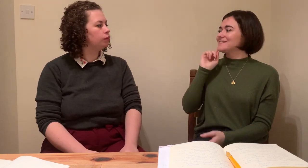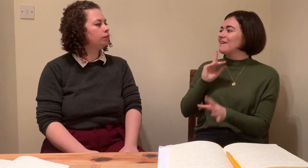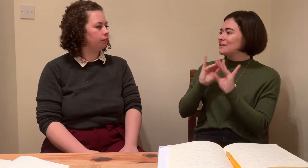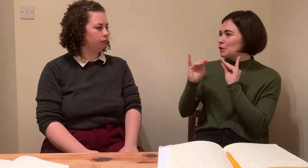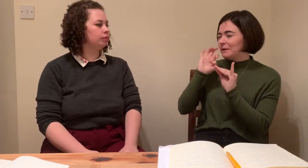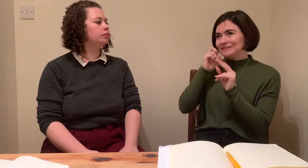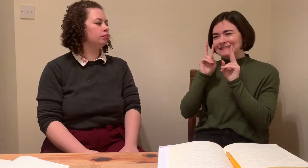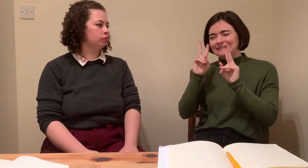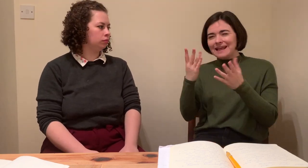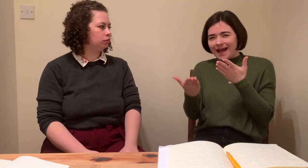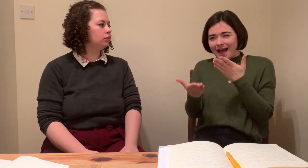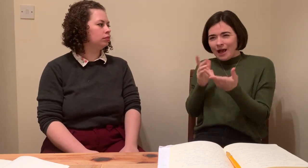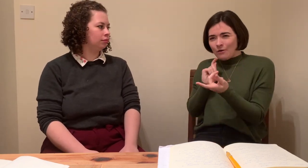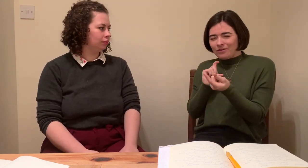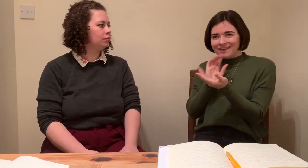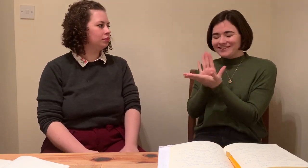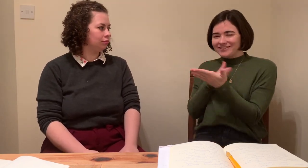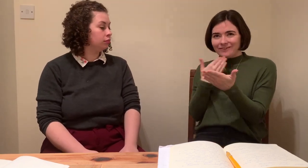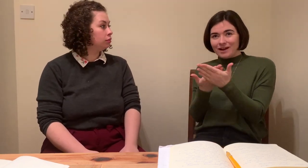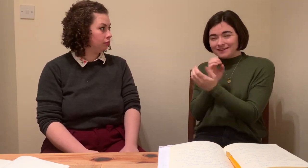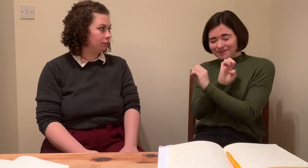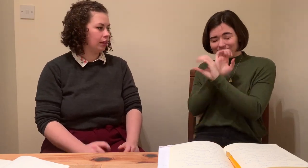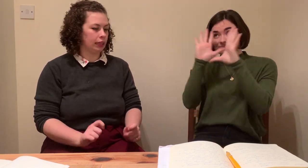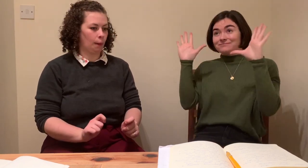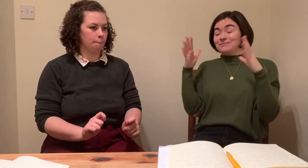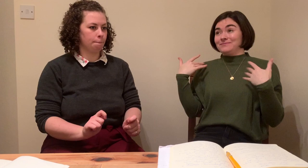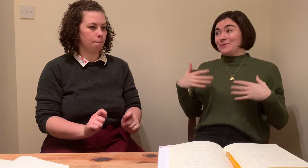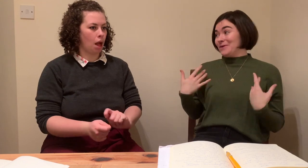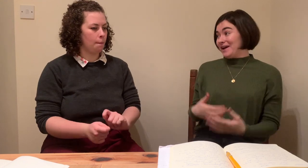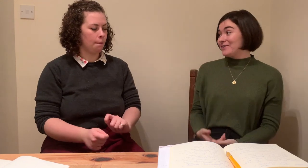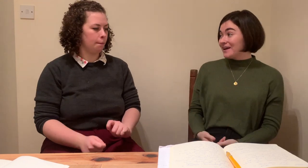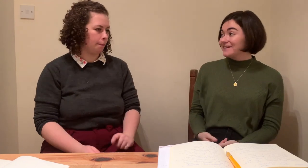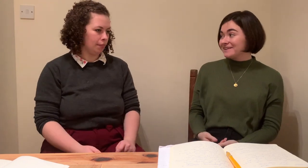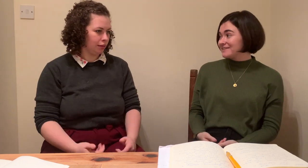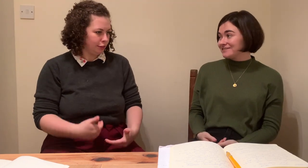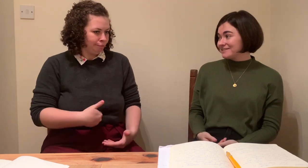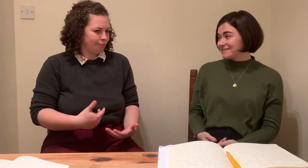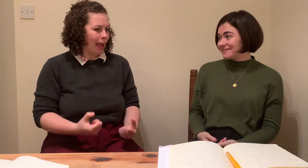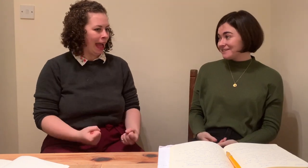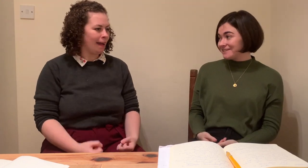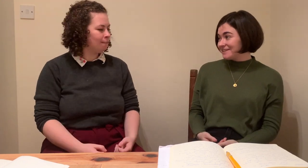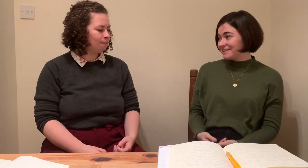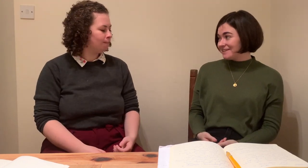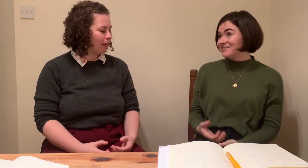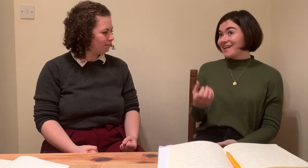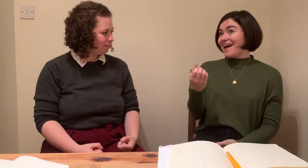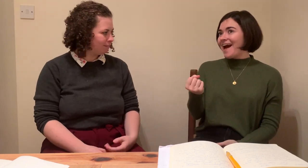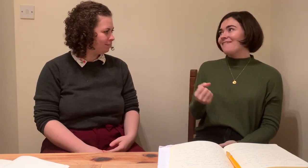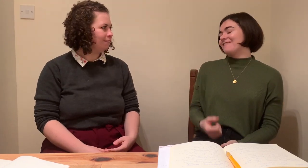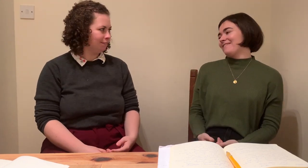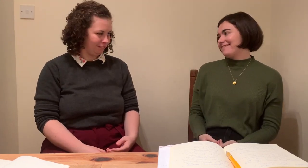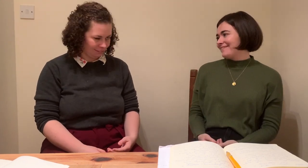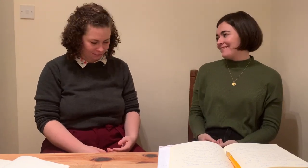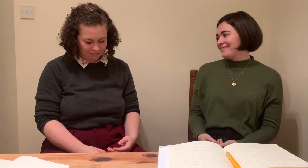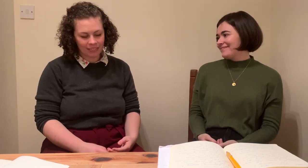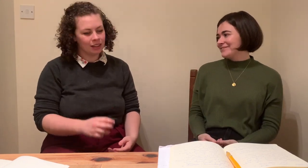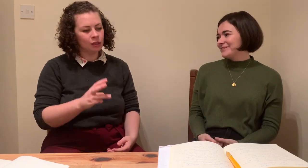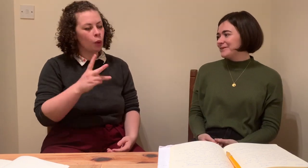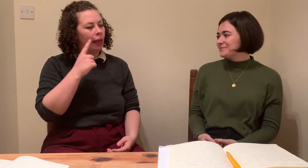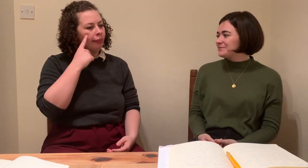lecturer before, right? And we did talk a little bit about deaf interpreting. However, I think we do need a more in-depth workshop, like with role plays,